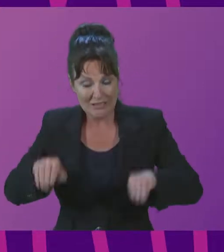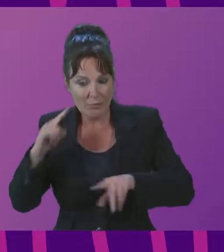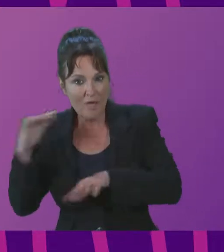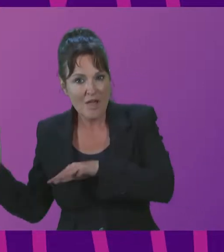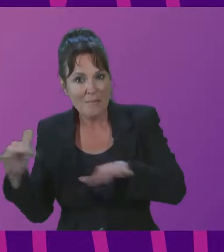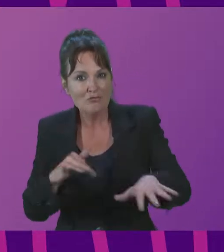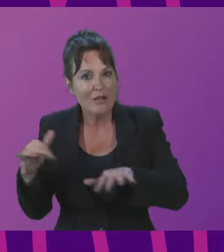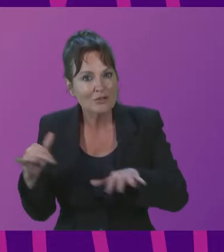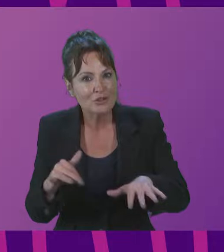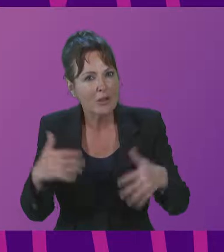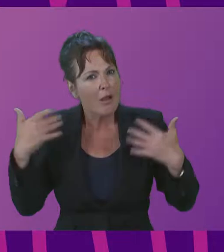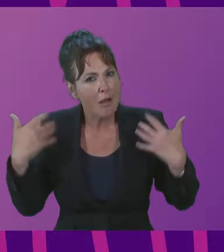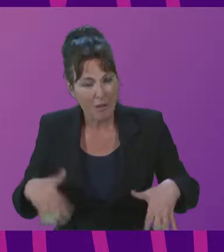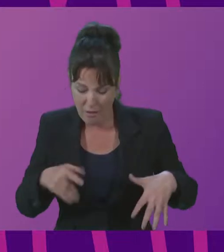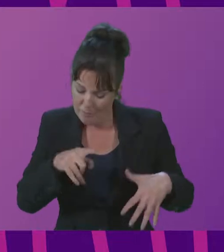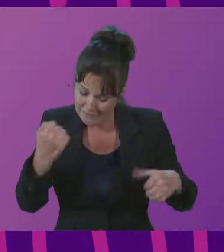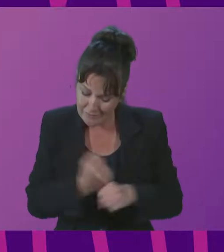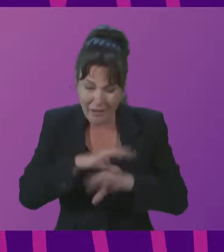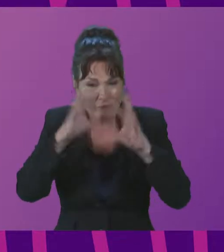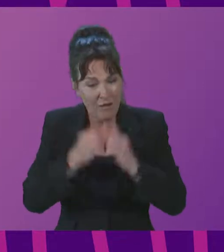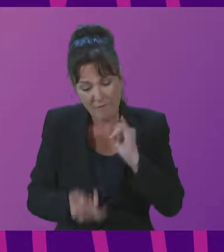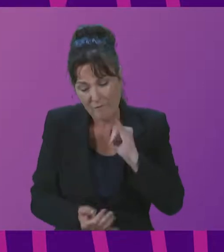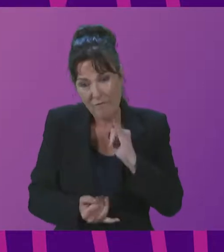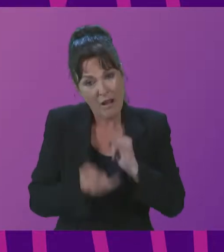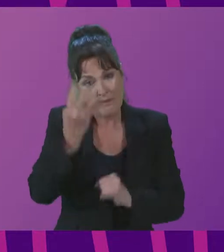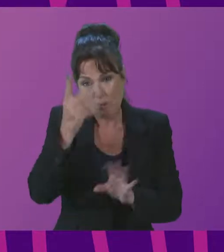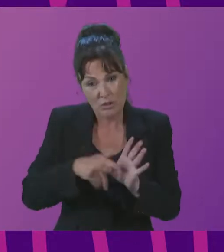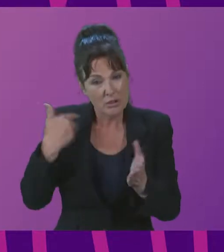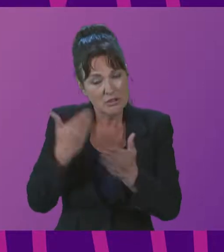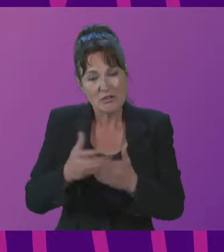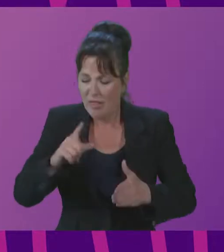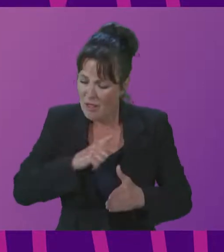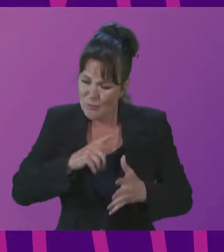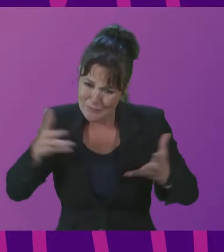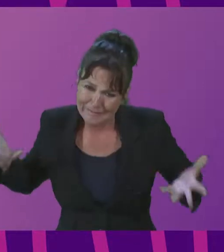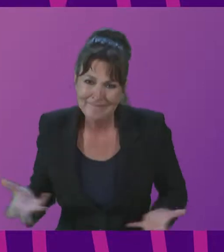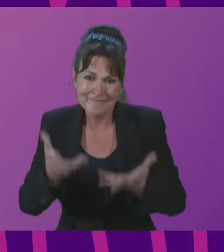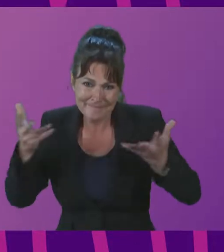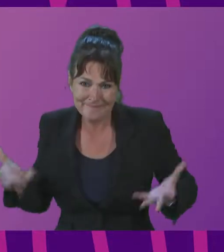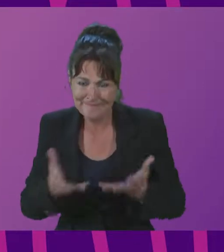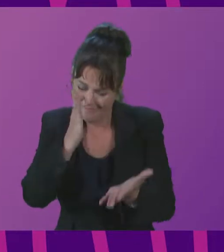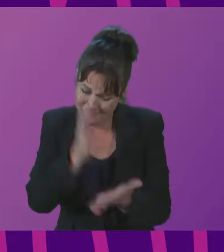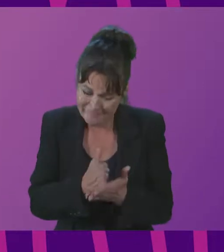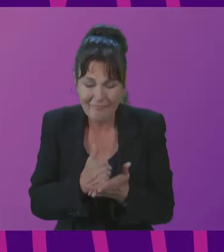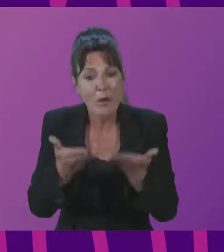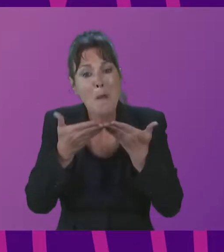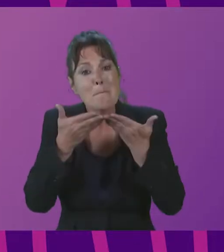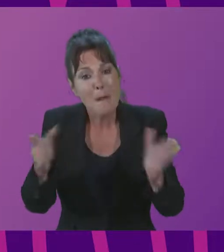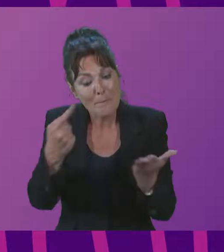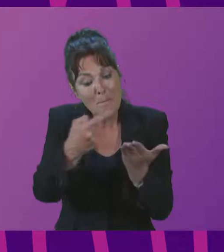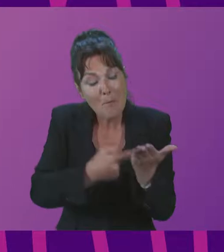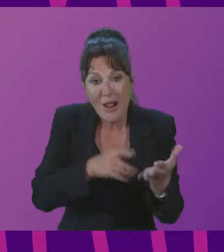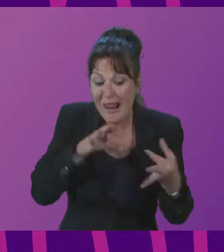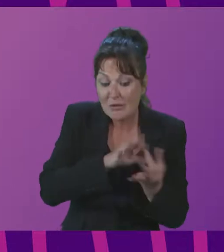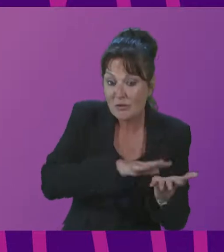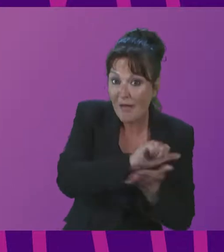this in the past four years. That's why we are pushing the connections between the public policy for culture